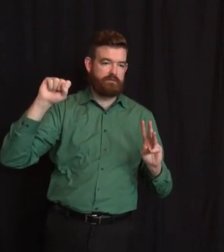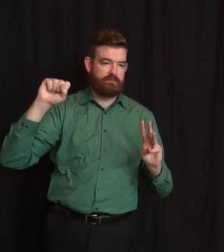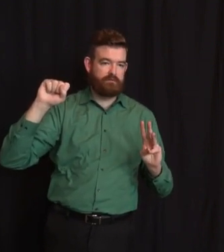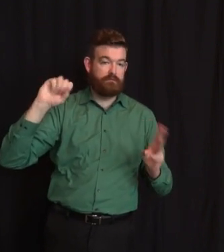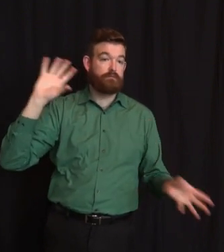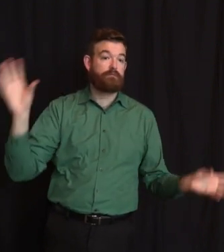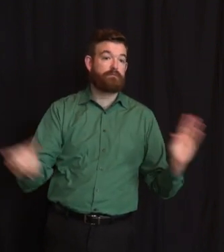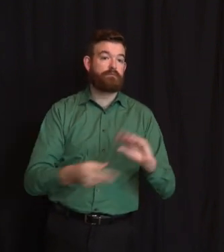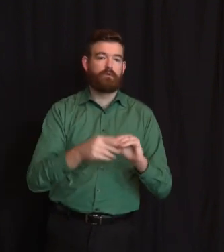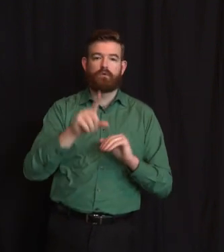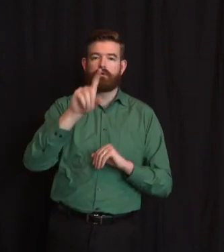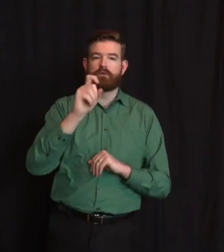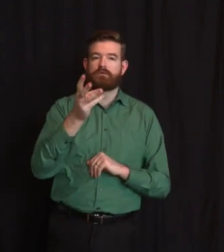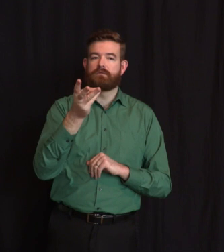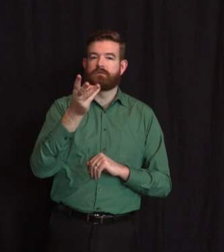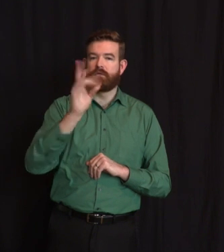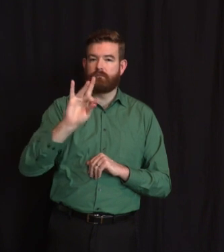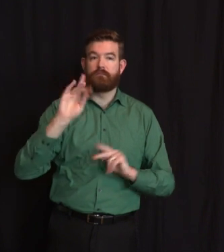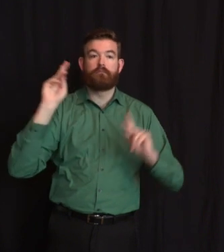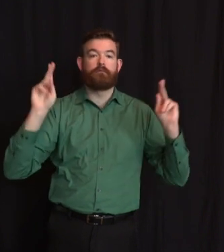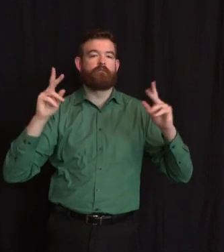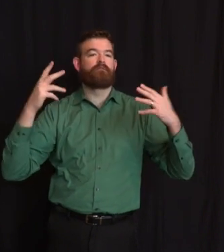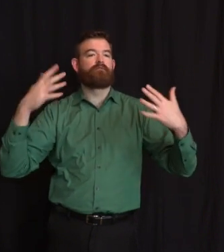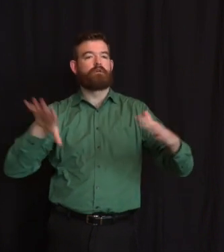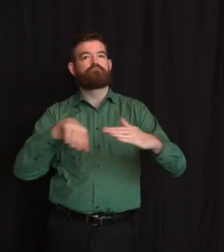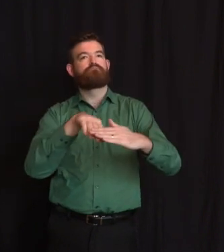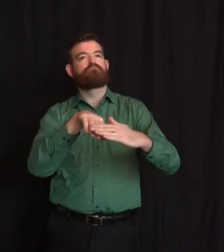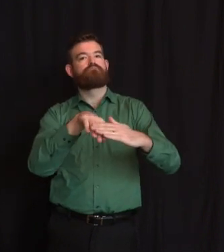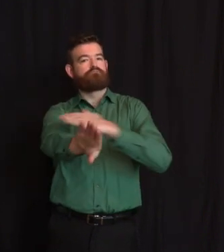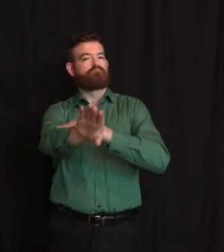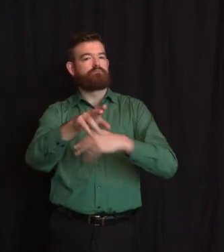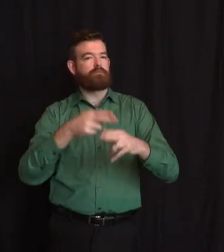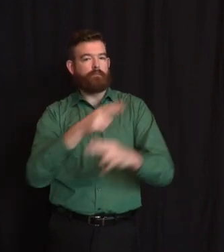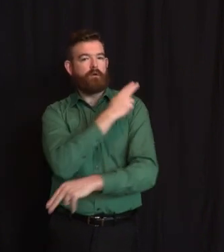at these sites, and 79 have been successfully discharged home.